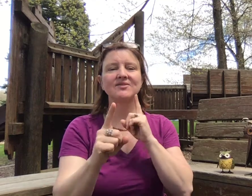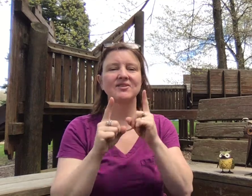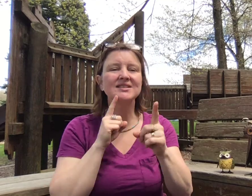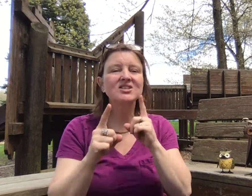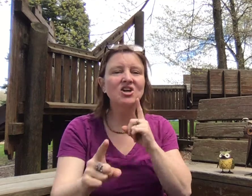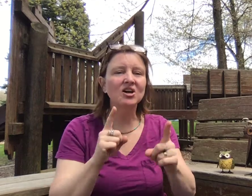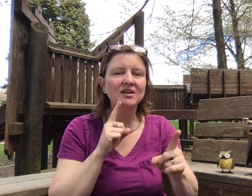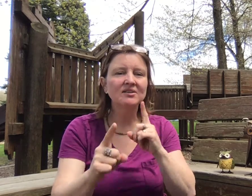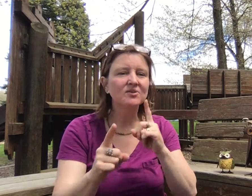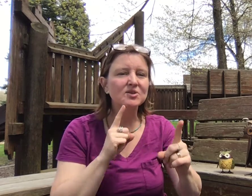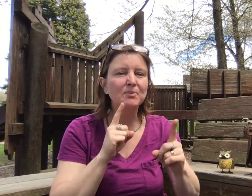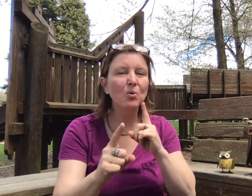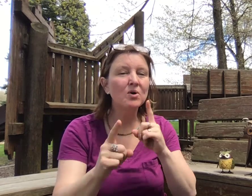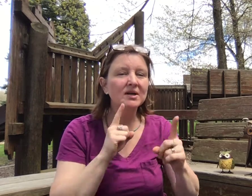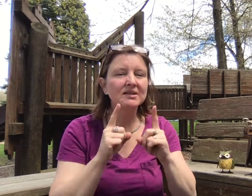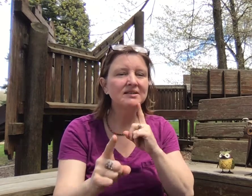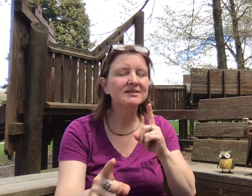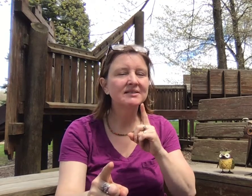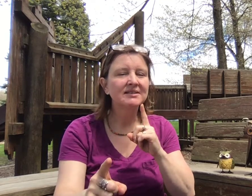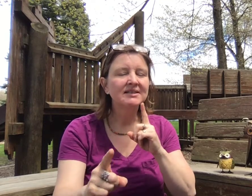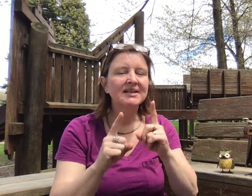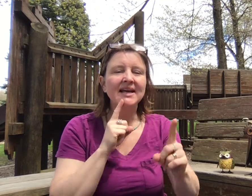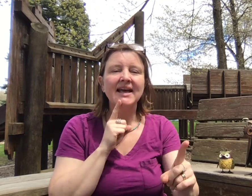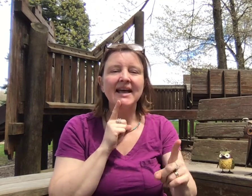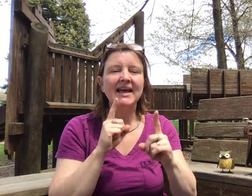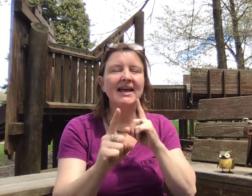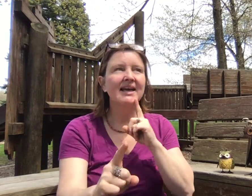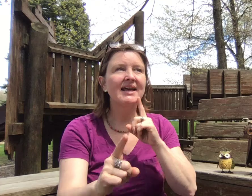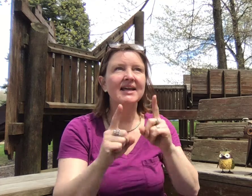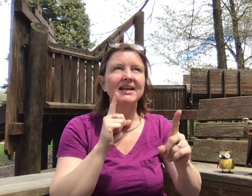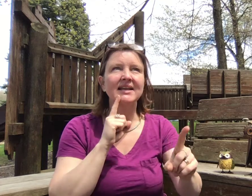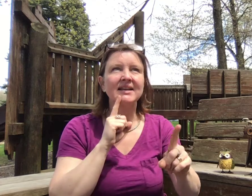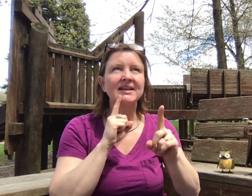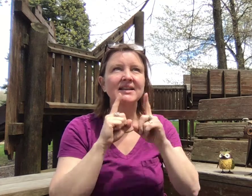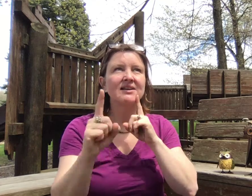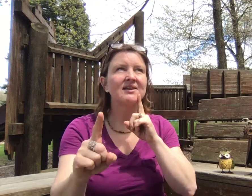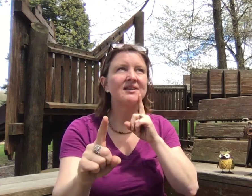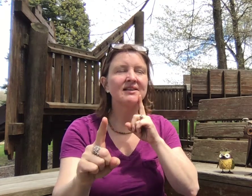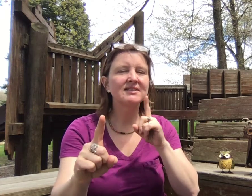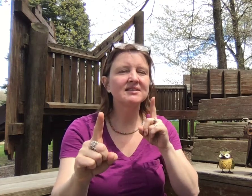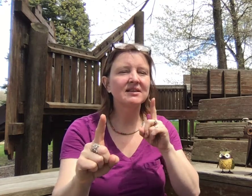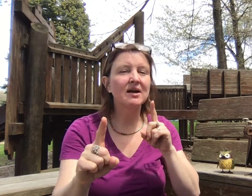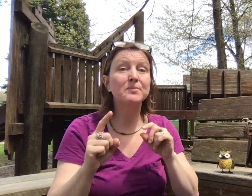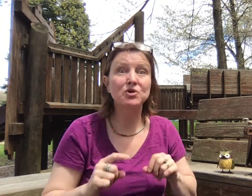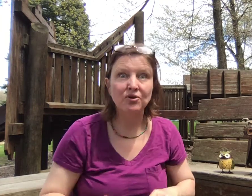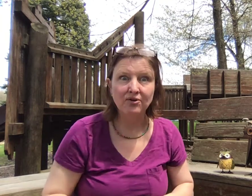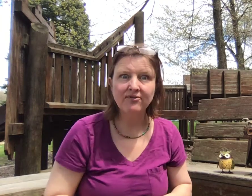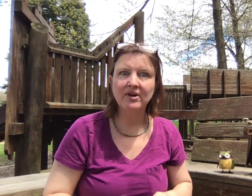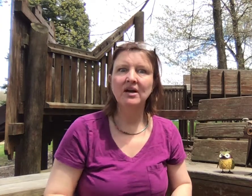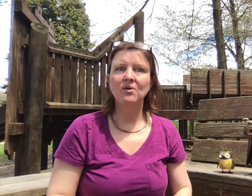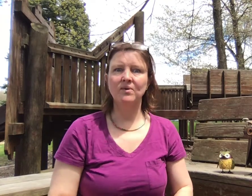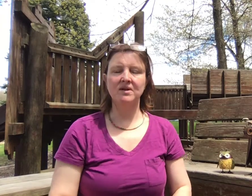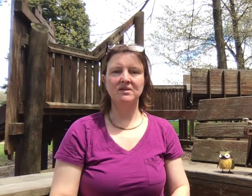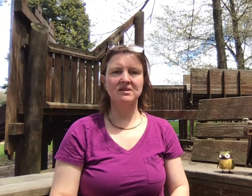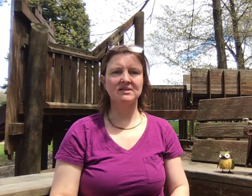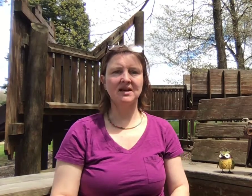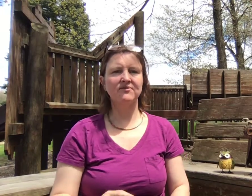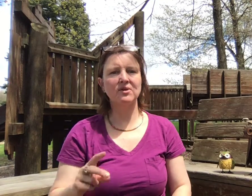So this is talk or spoke. And let's see. Observe. We need the sign for